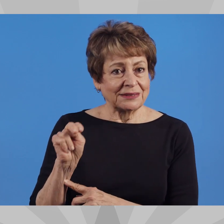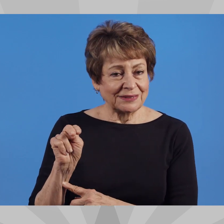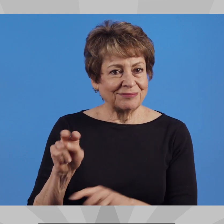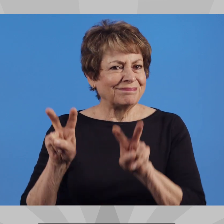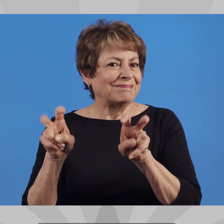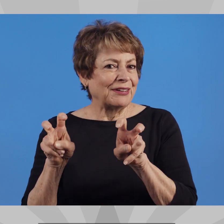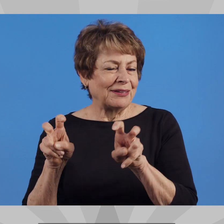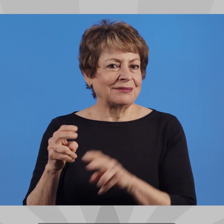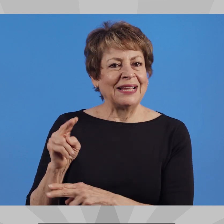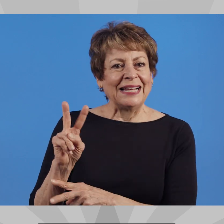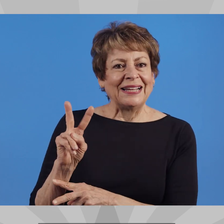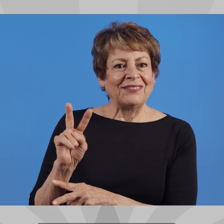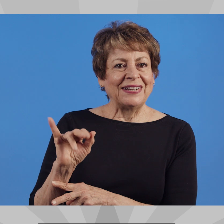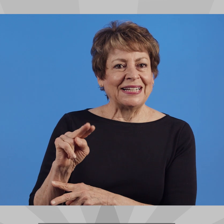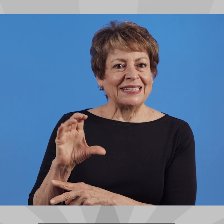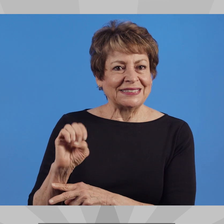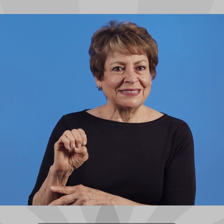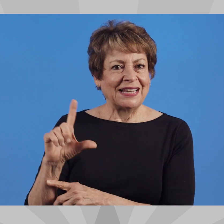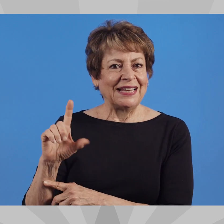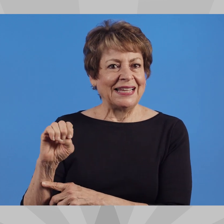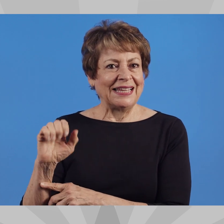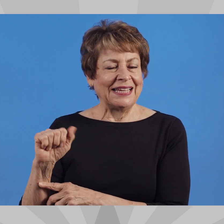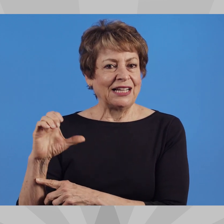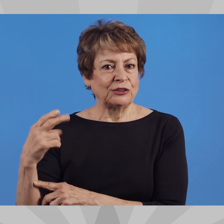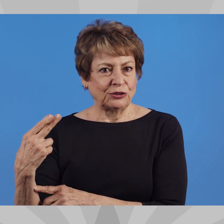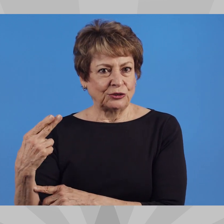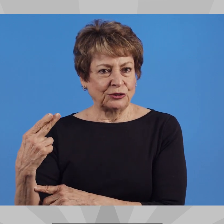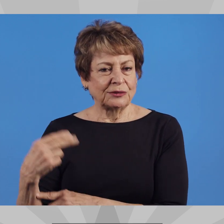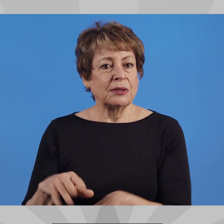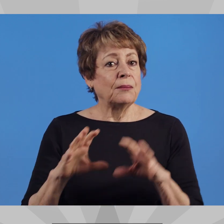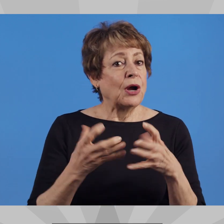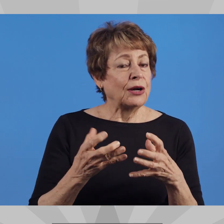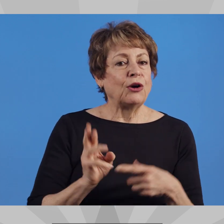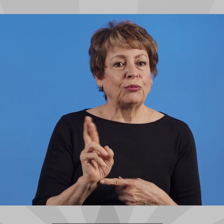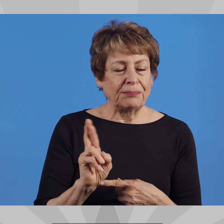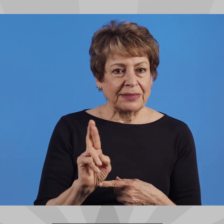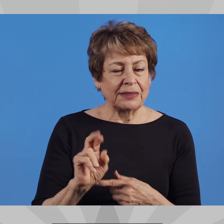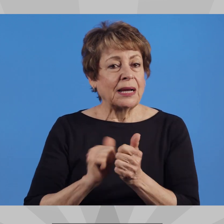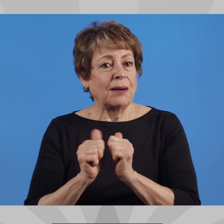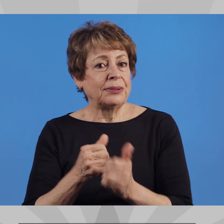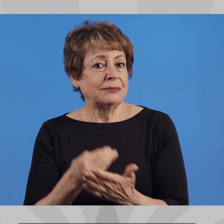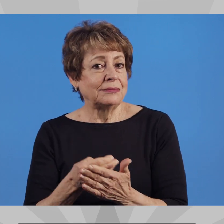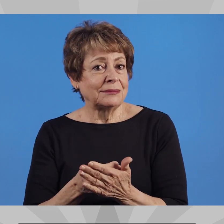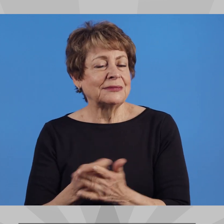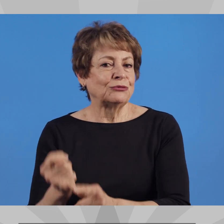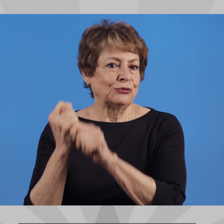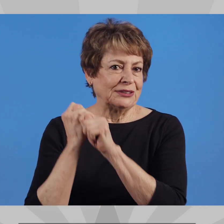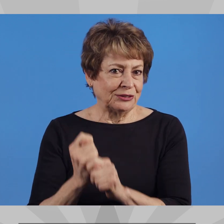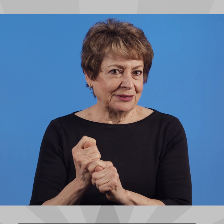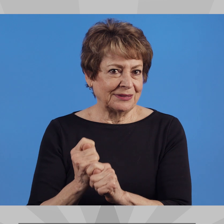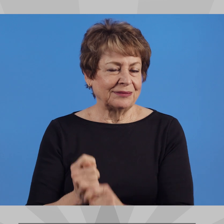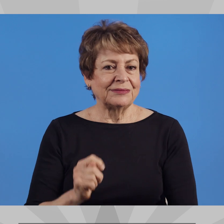VENDON VINCE LEACH PARTY REPUBLICAN CAMPAIGN